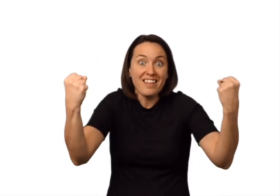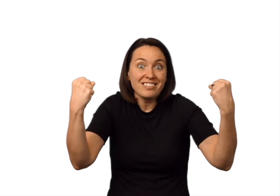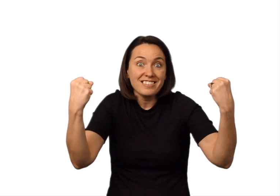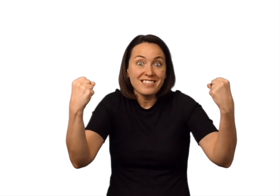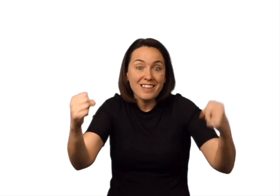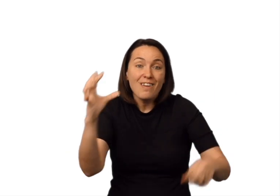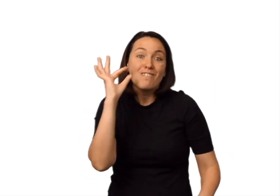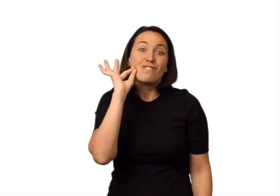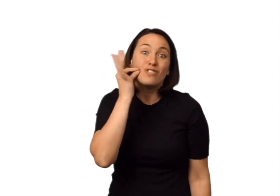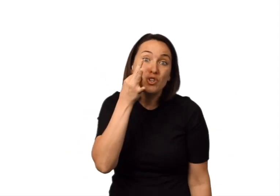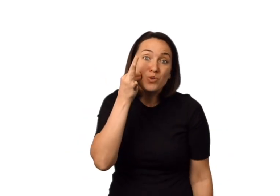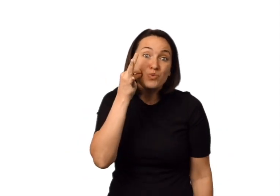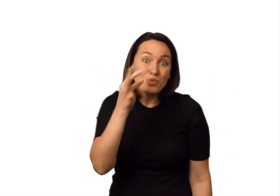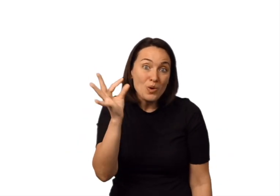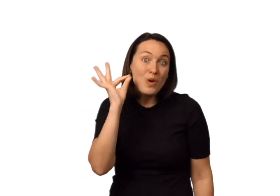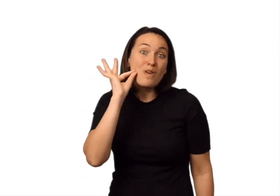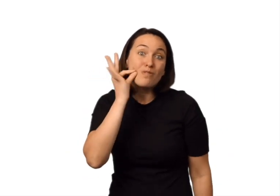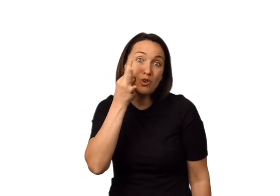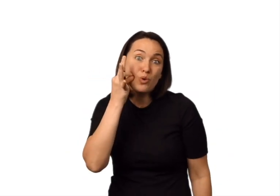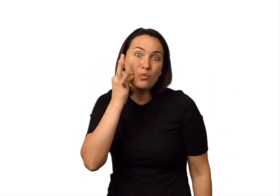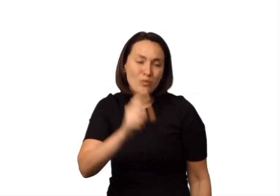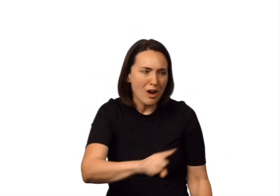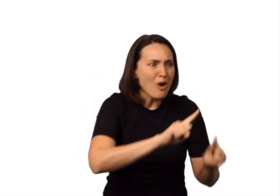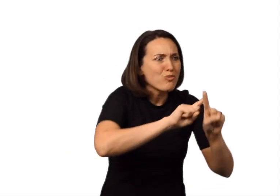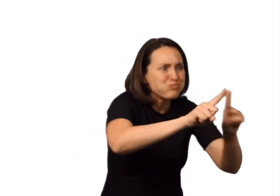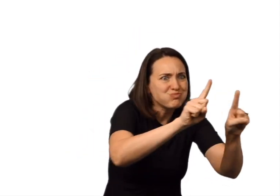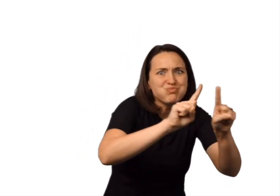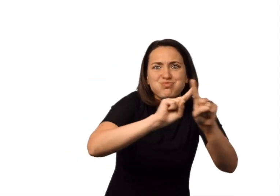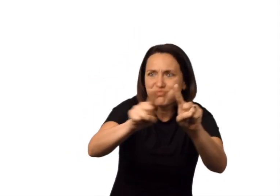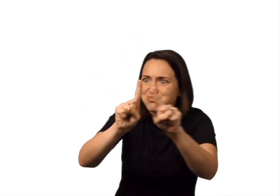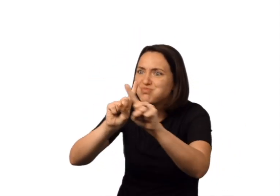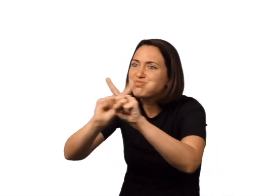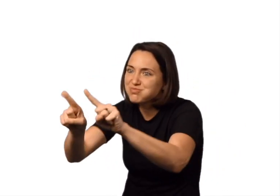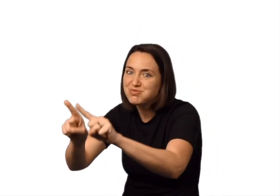healthy. Fruit, fruit. Different, different, different.